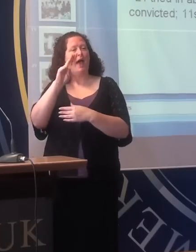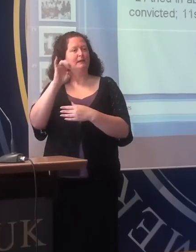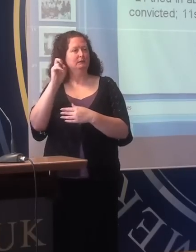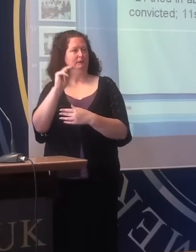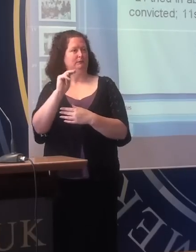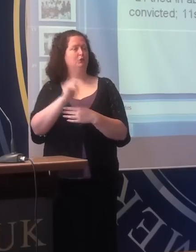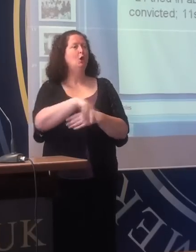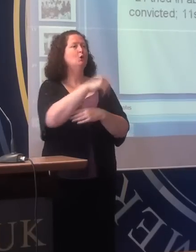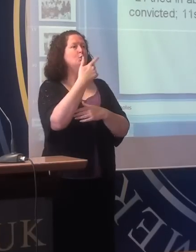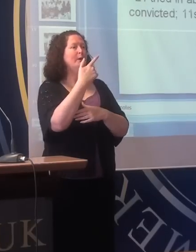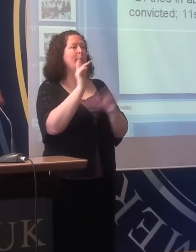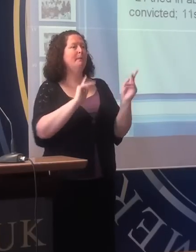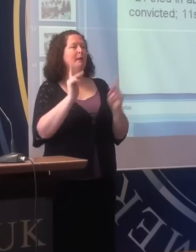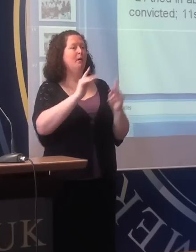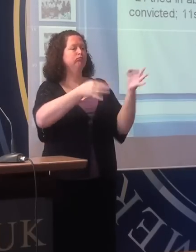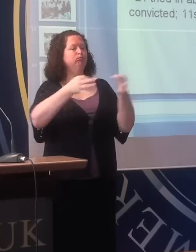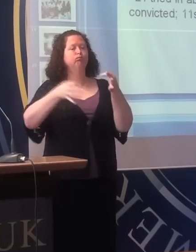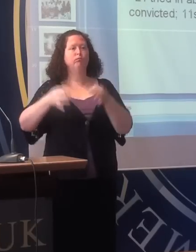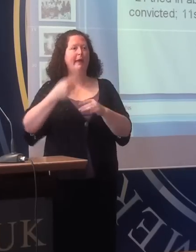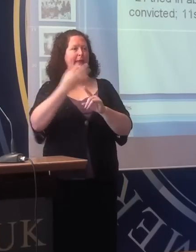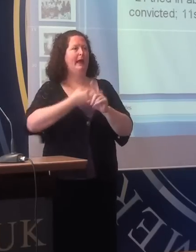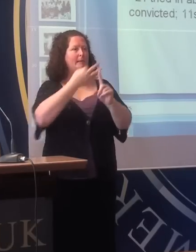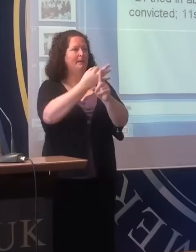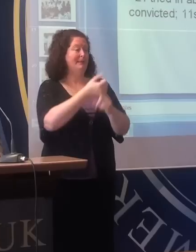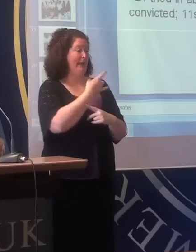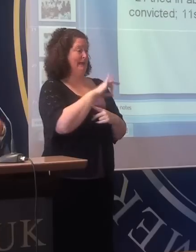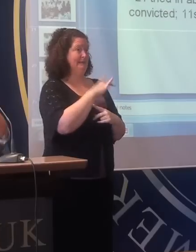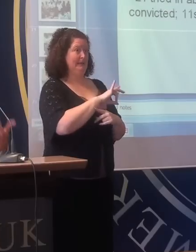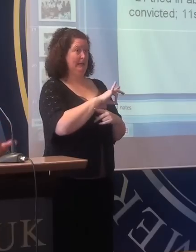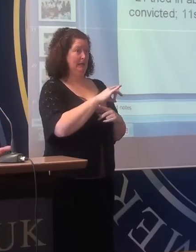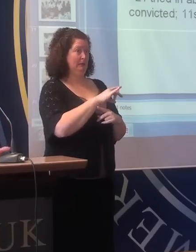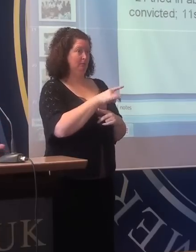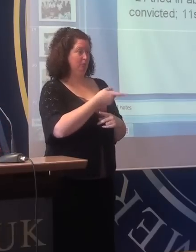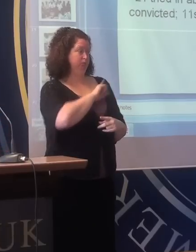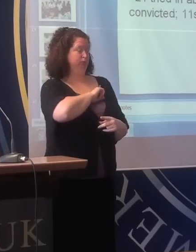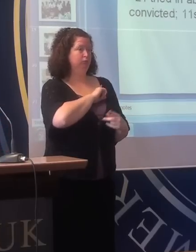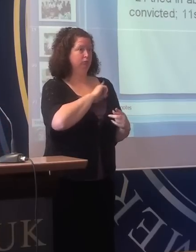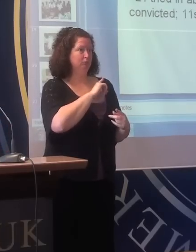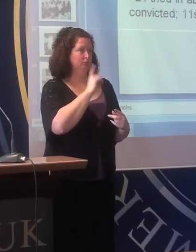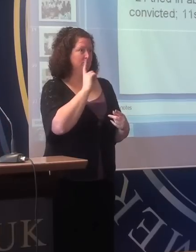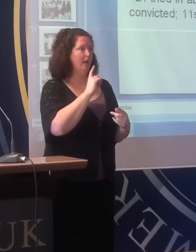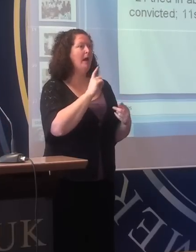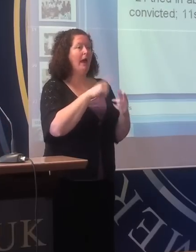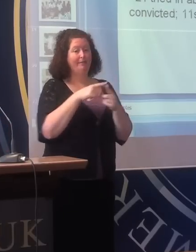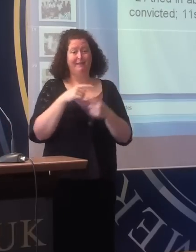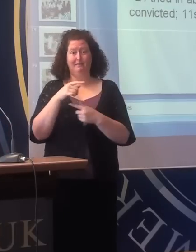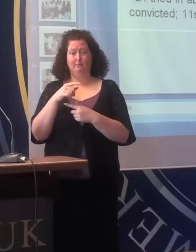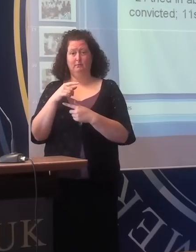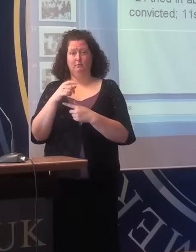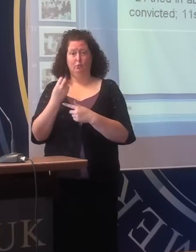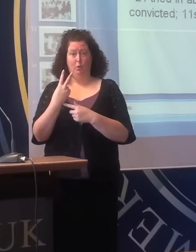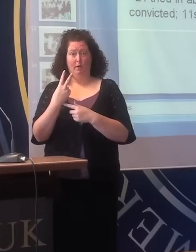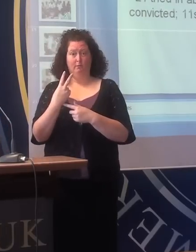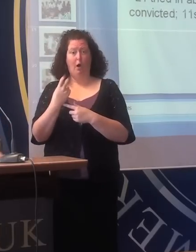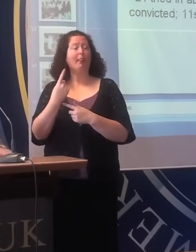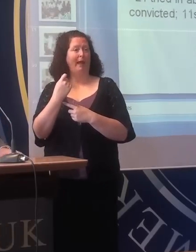in about nine months, 18 were convicted, and 11 were sentenced to death. And when you compare those statistics with